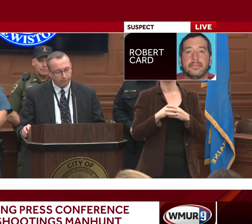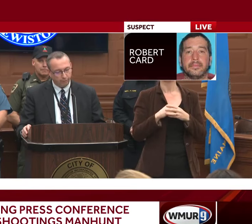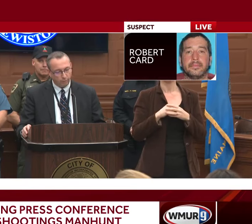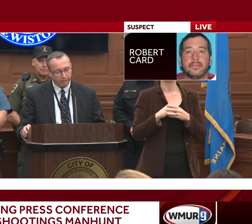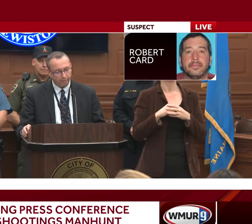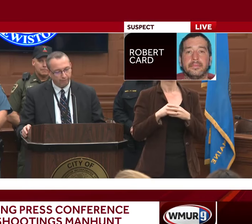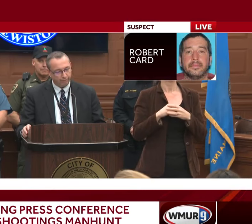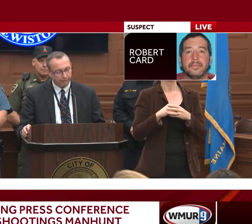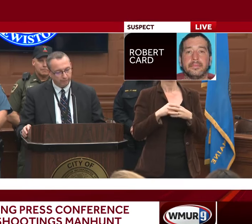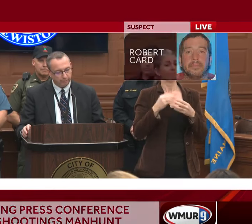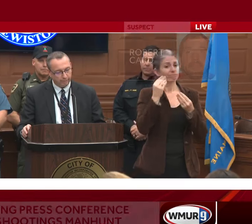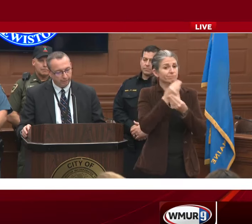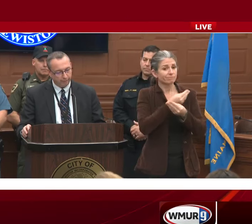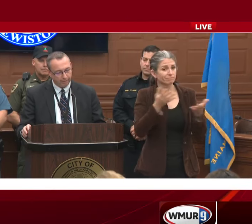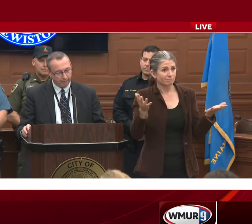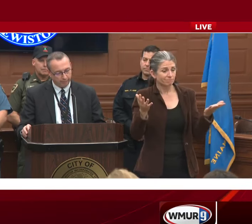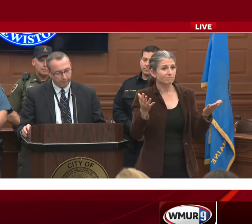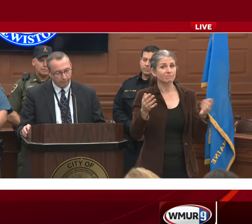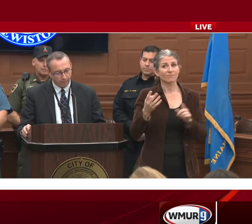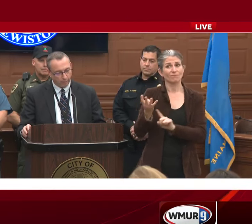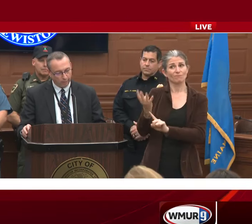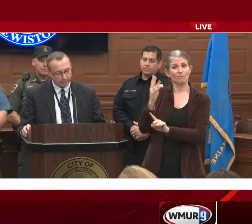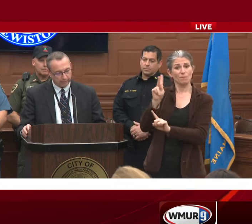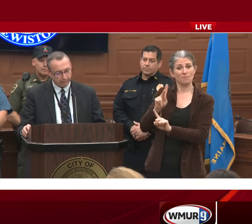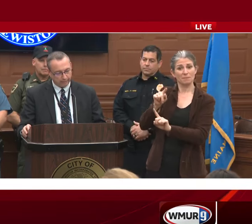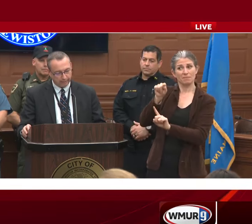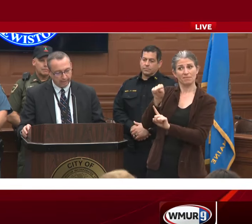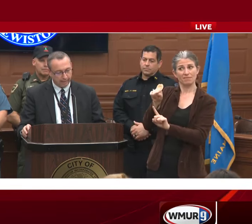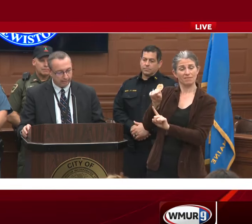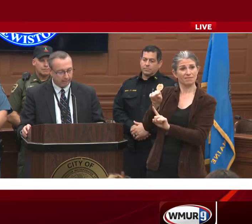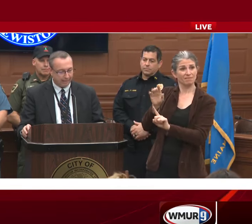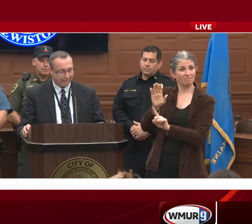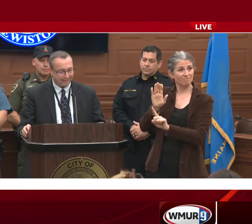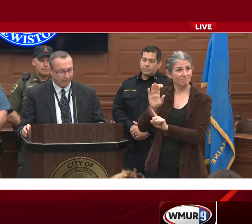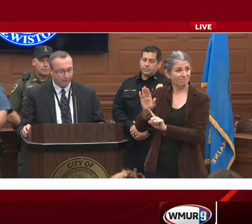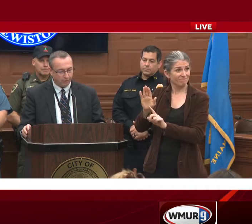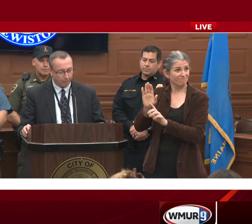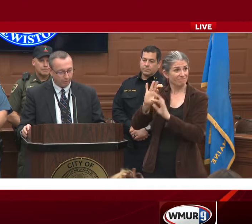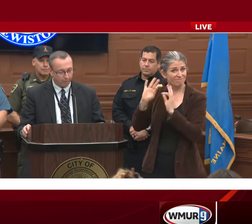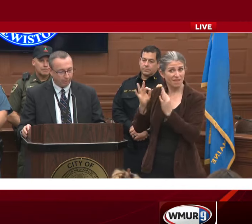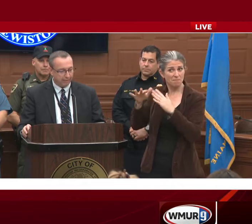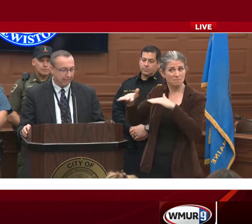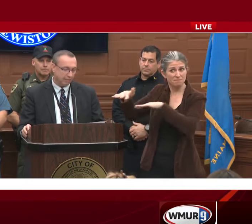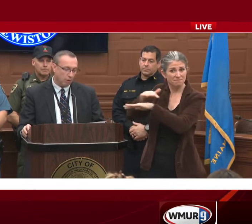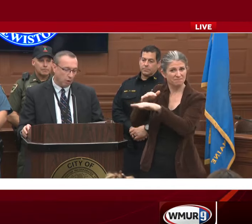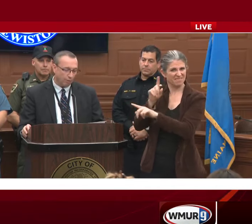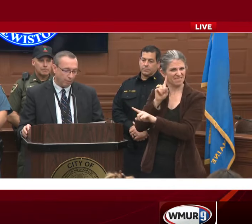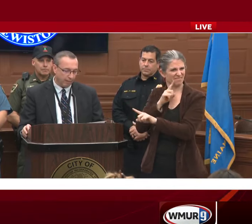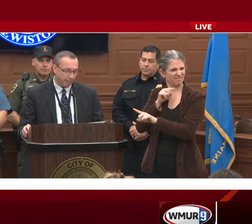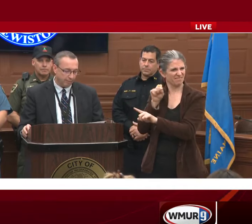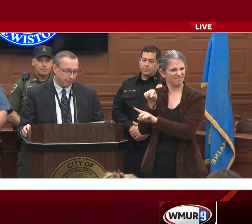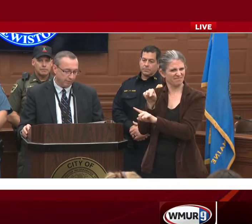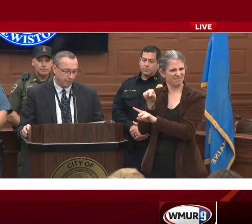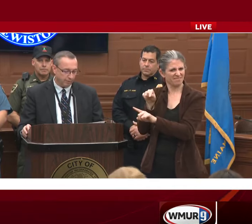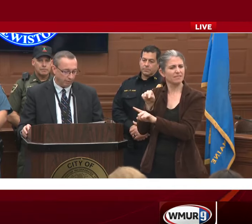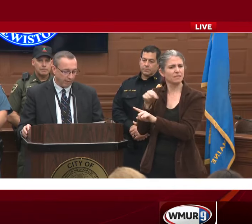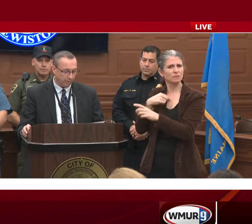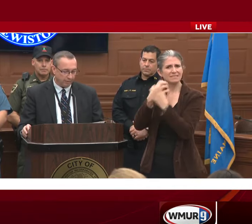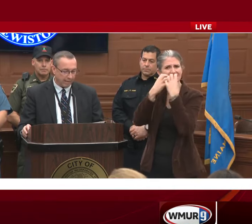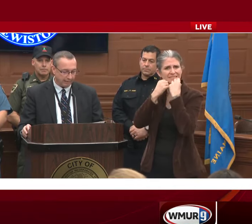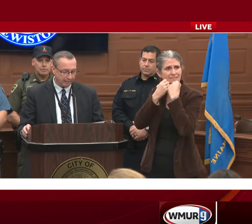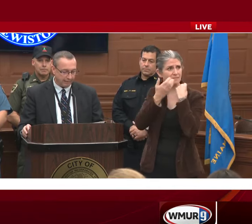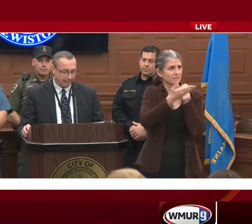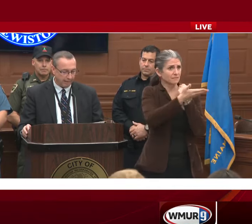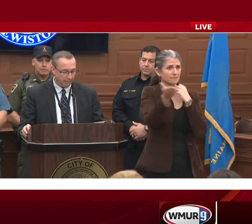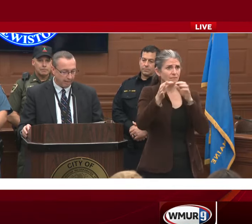The four deaf victims and their family, we are requesting that the ASL interpreter is in all frames for